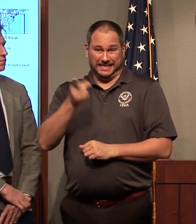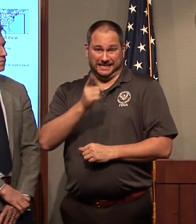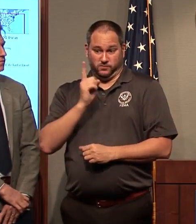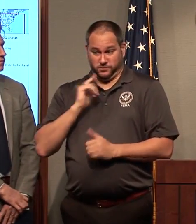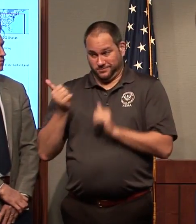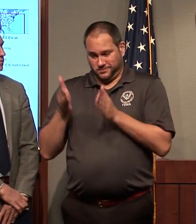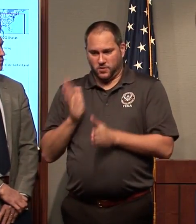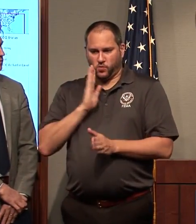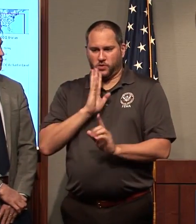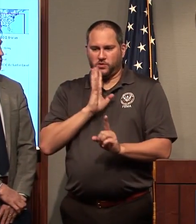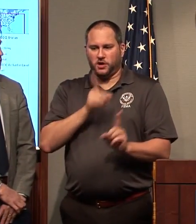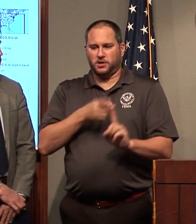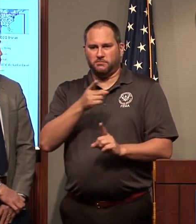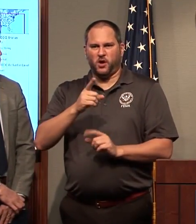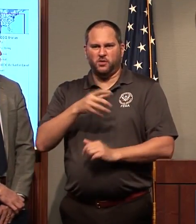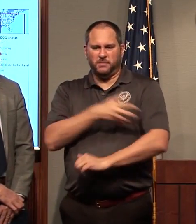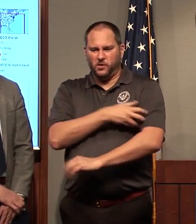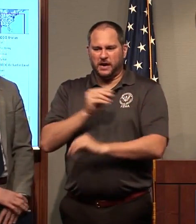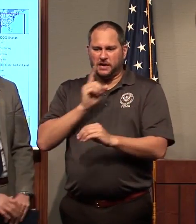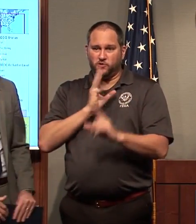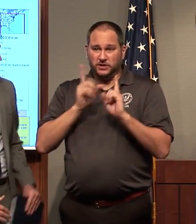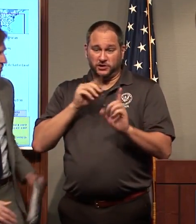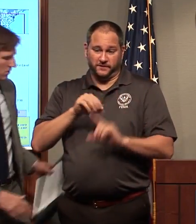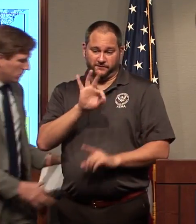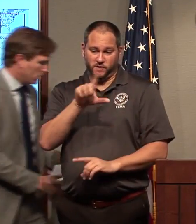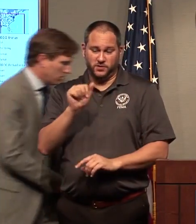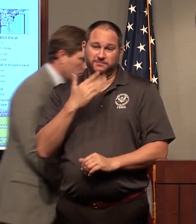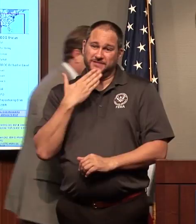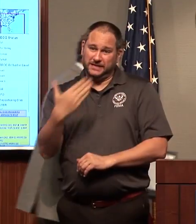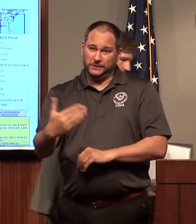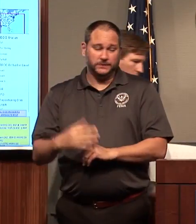water, and communications in Florida. Thank you.